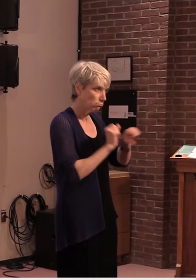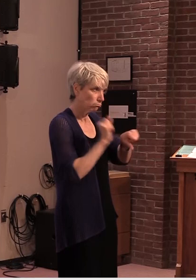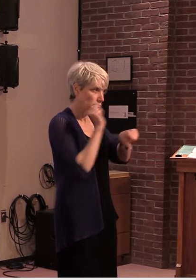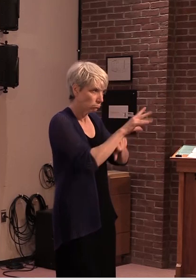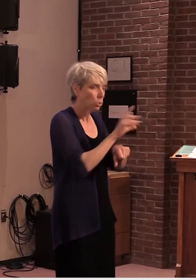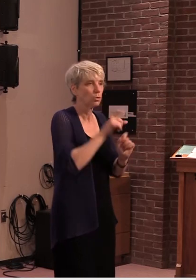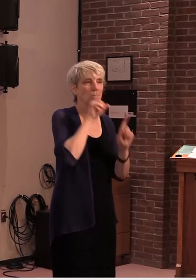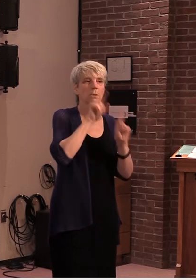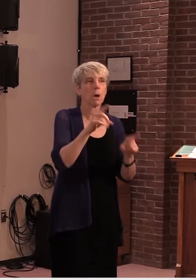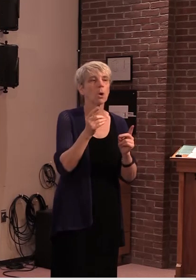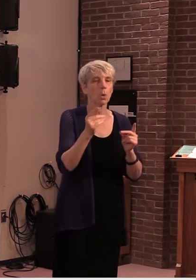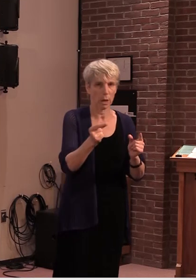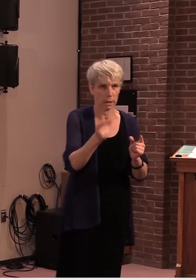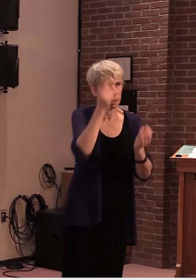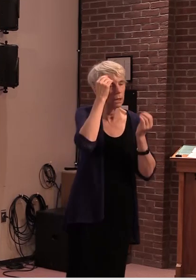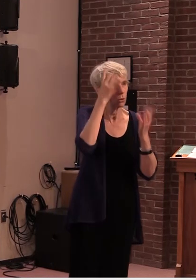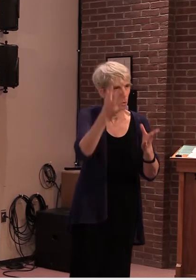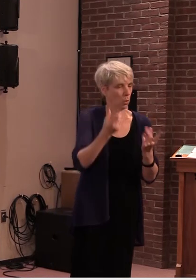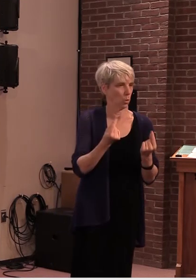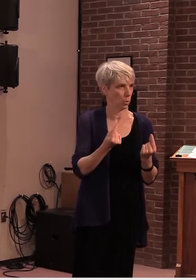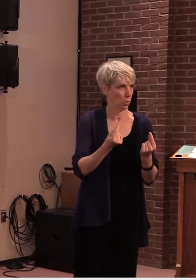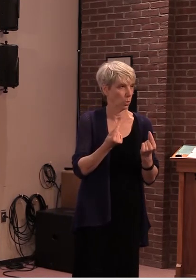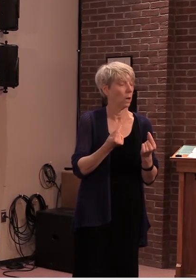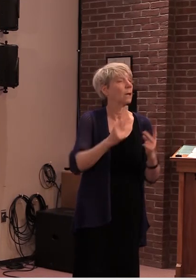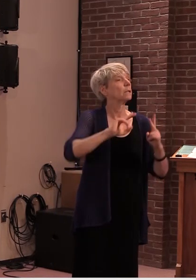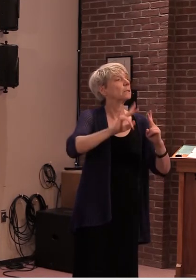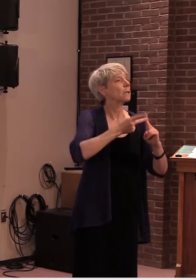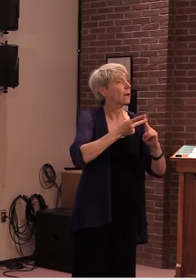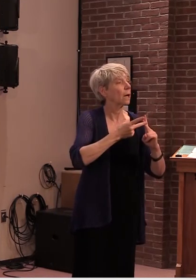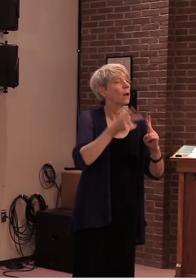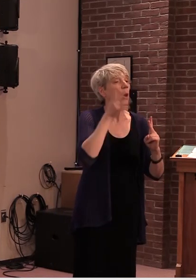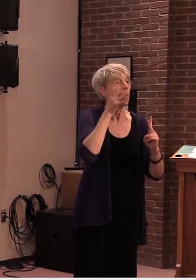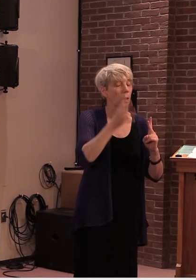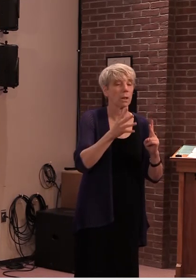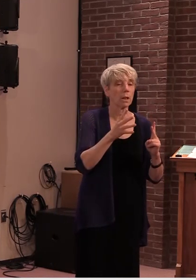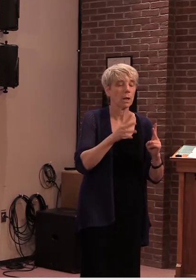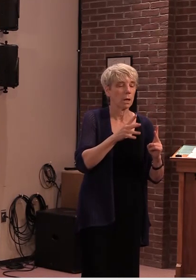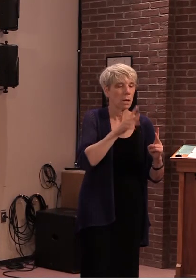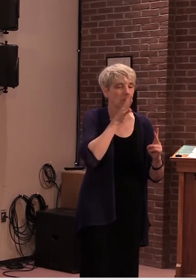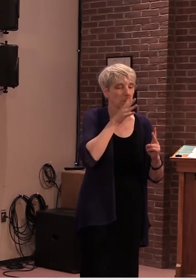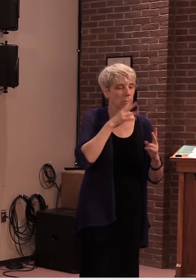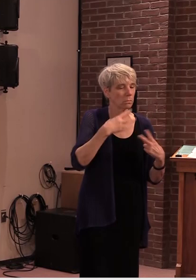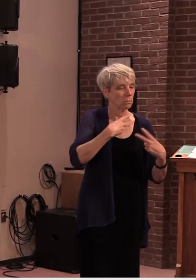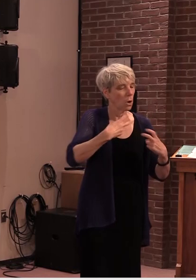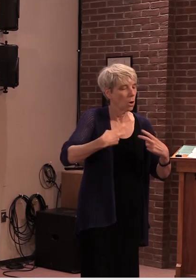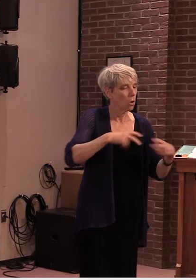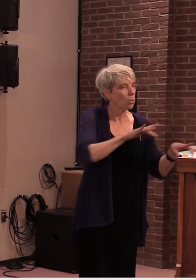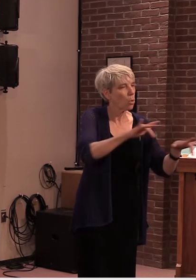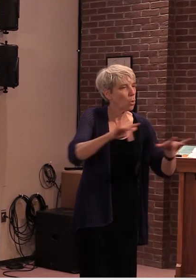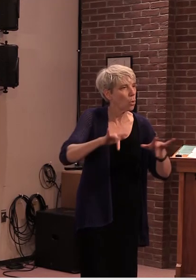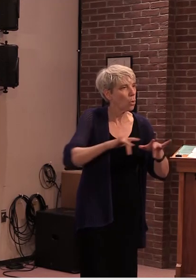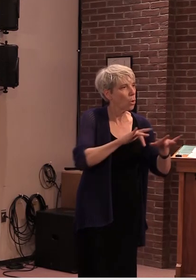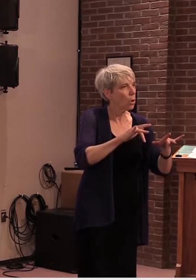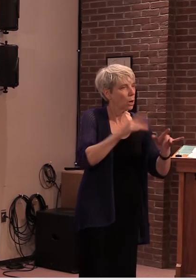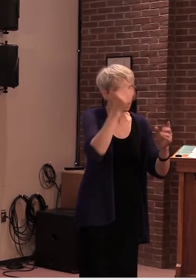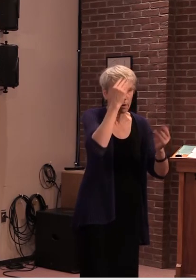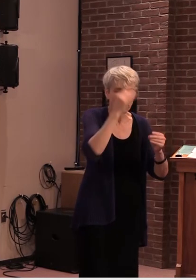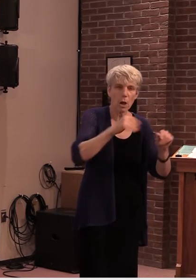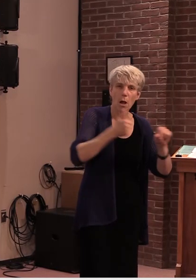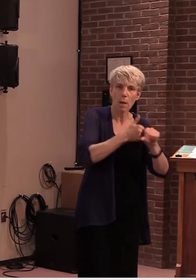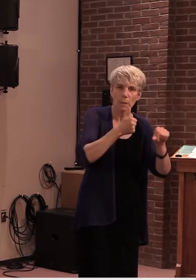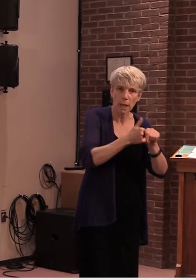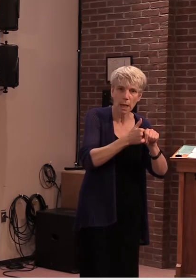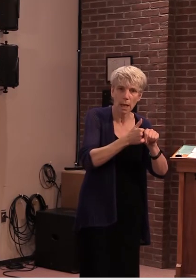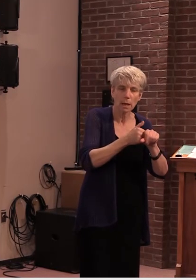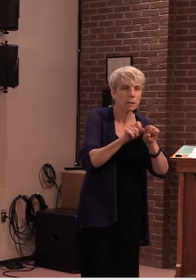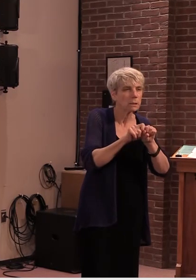an expedient manner. We will also be sending out updates via our automatic notification call system to